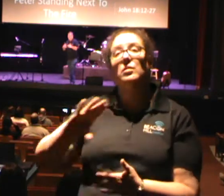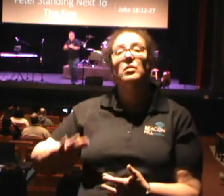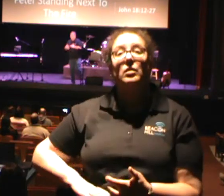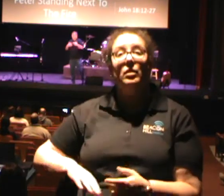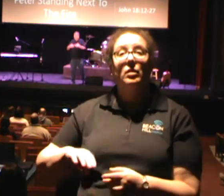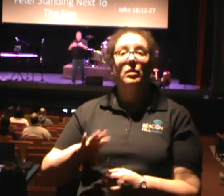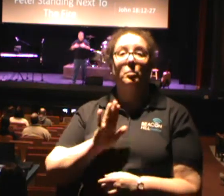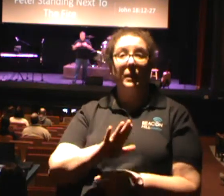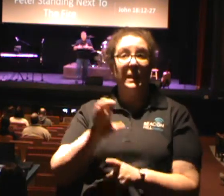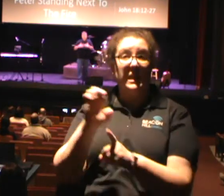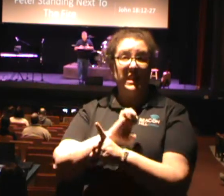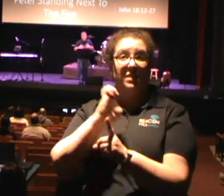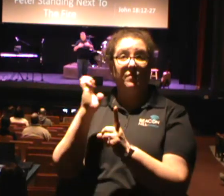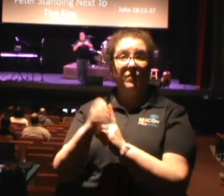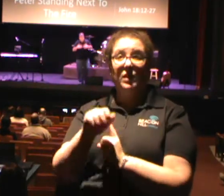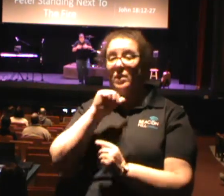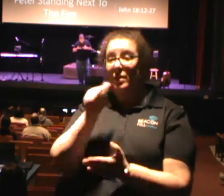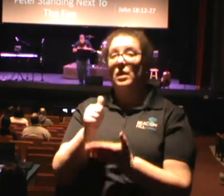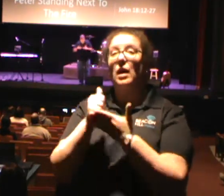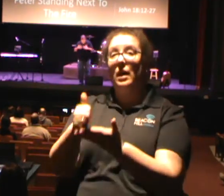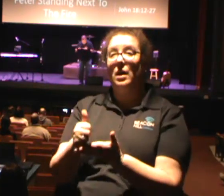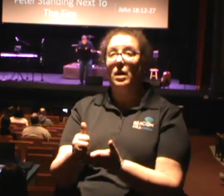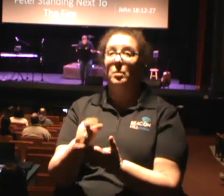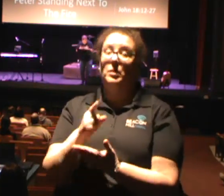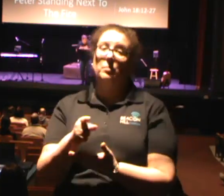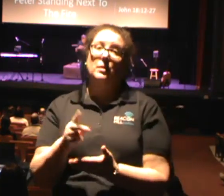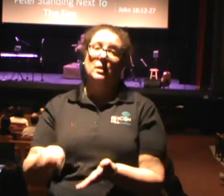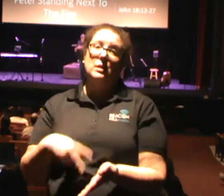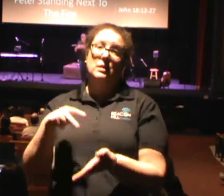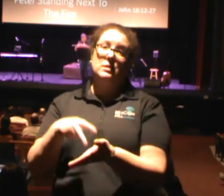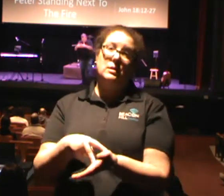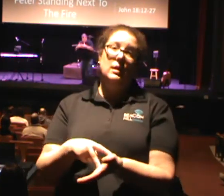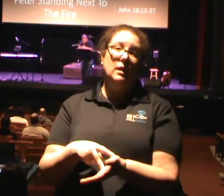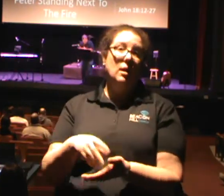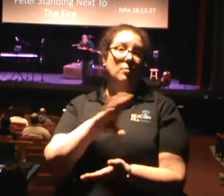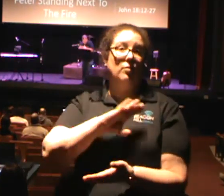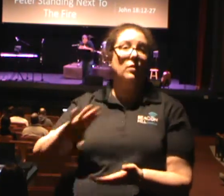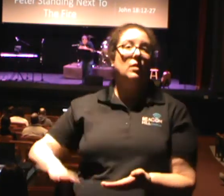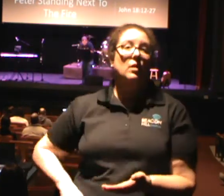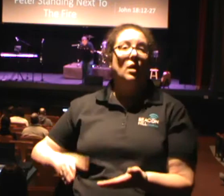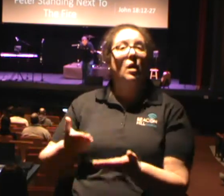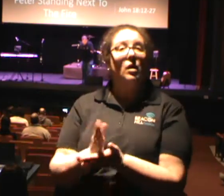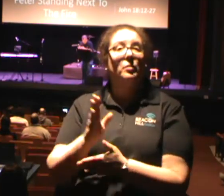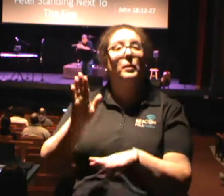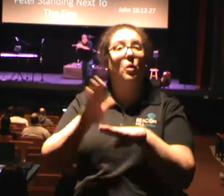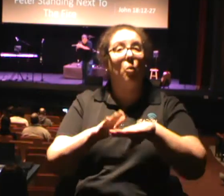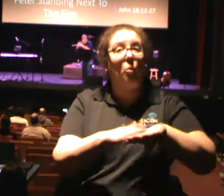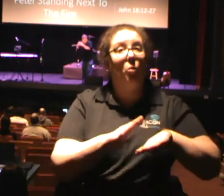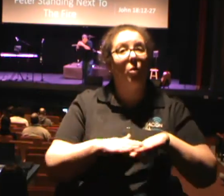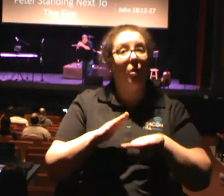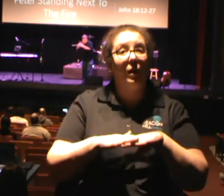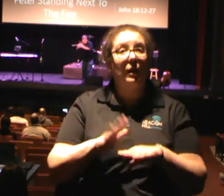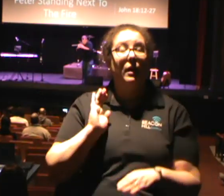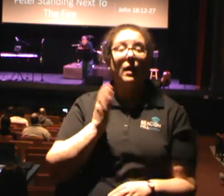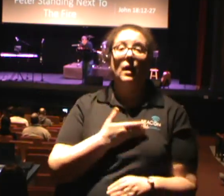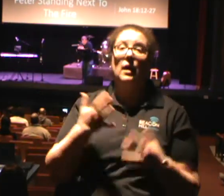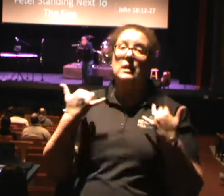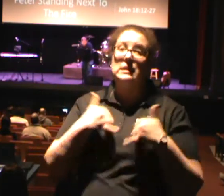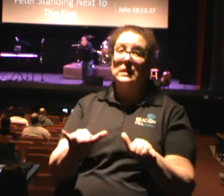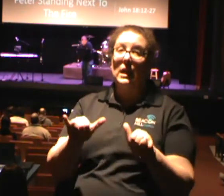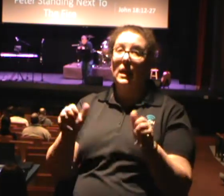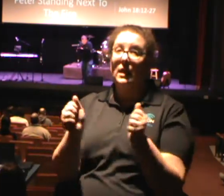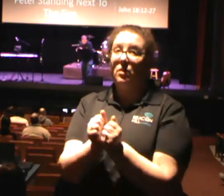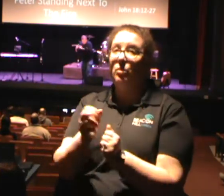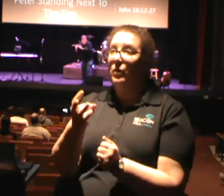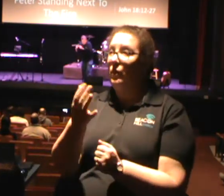his environment did not help him stand up to Christ. Let this be a warning to us all. Staying with the wrong